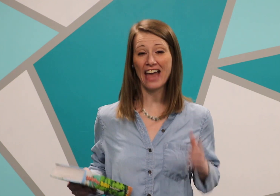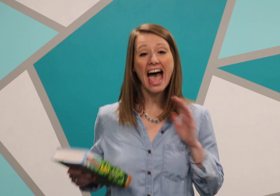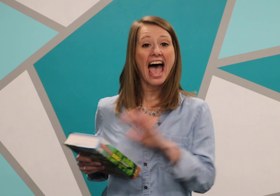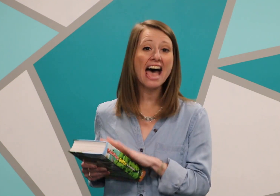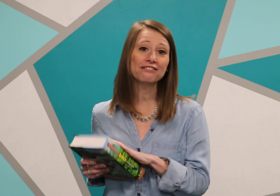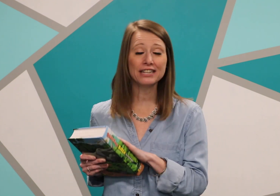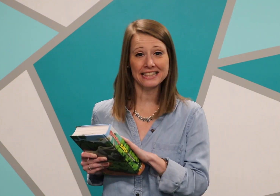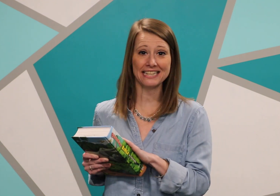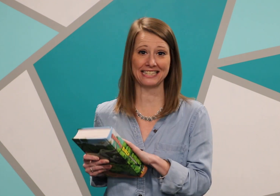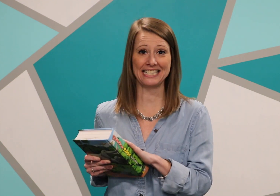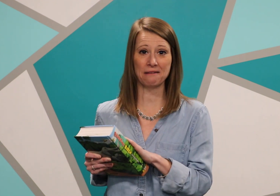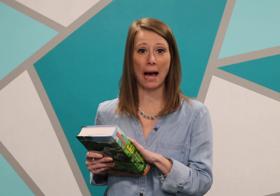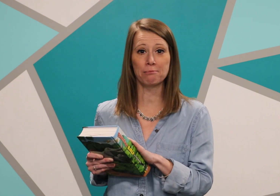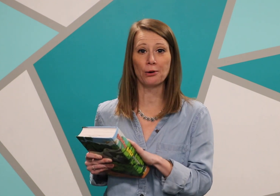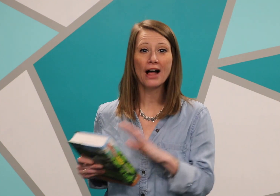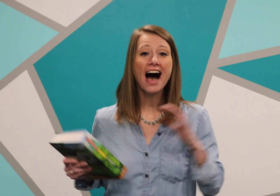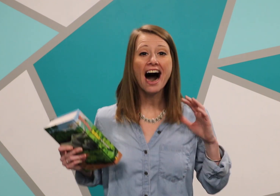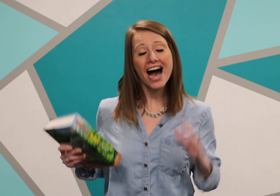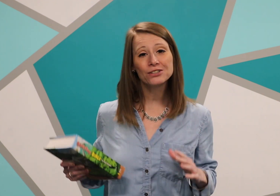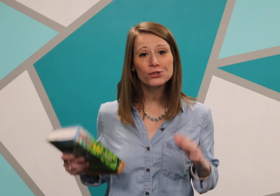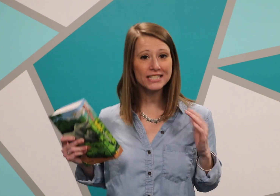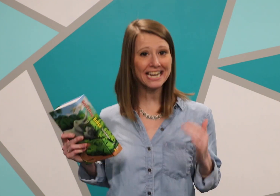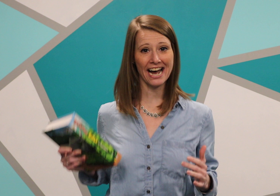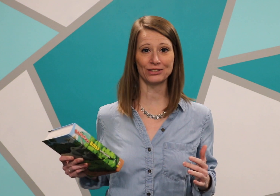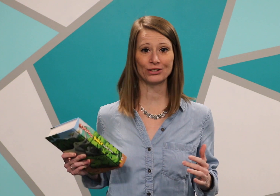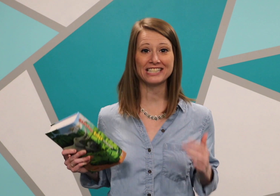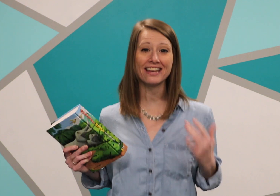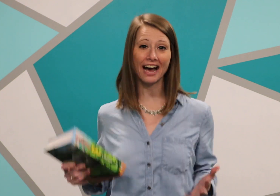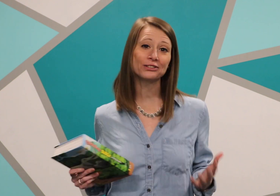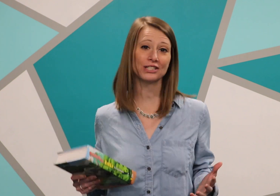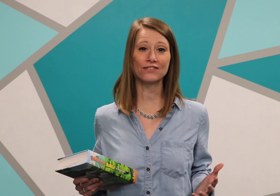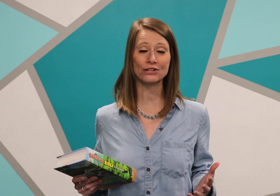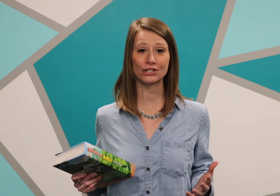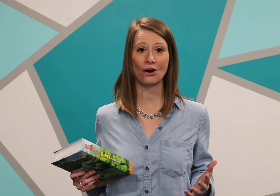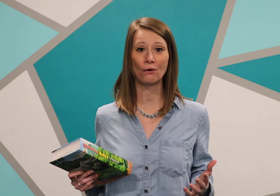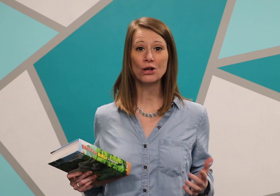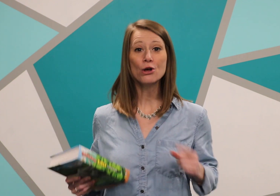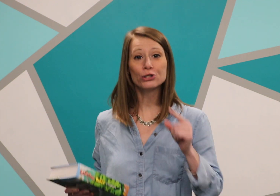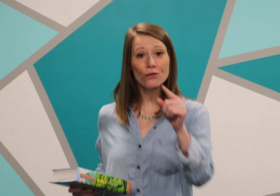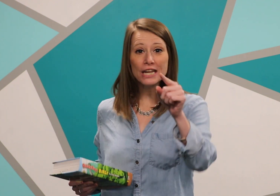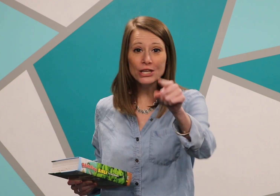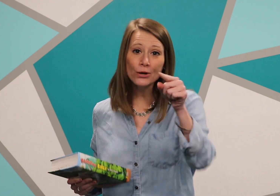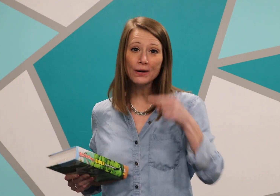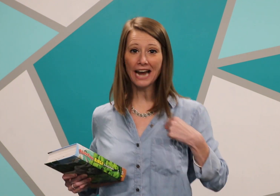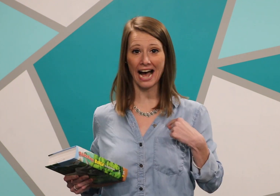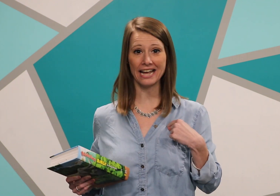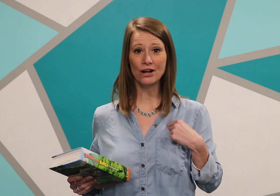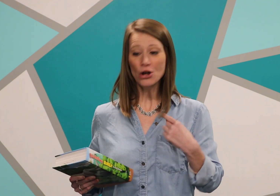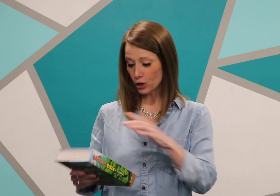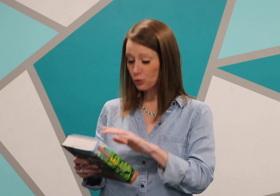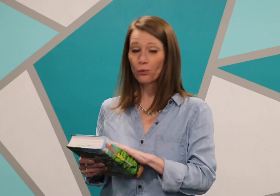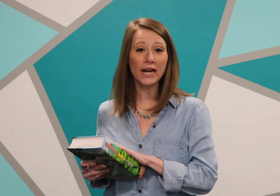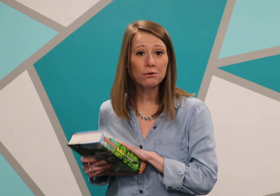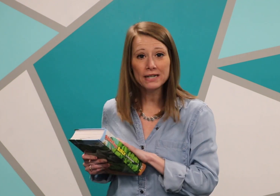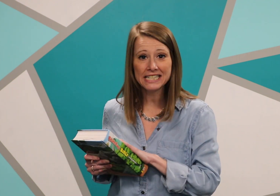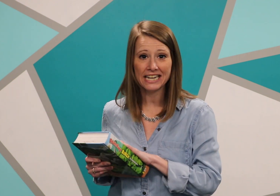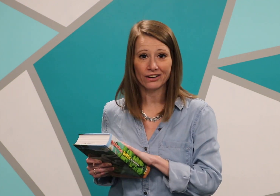everything that's in the Bible hundreds and hundreds and hundreds of years ago so that you and I could read what's here.